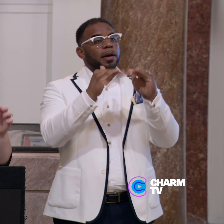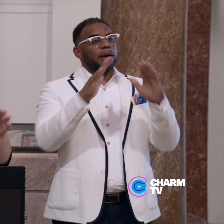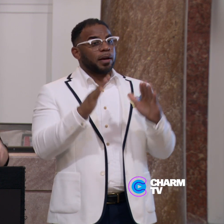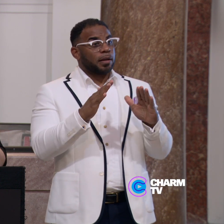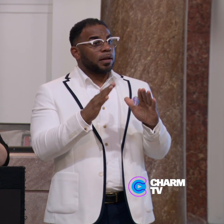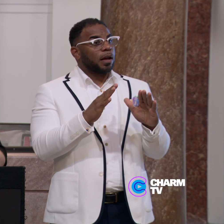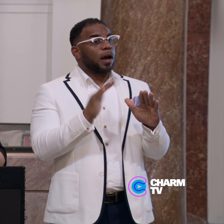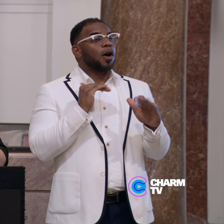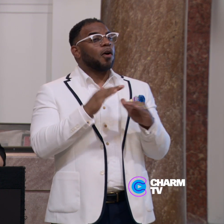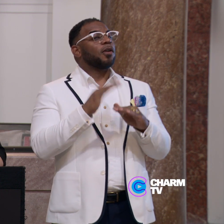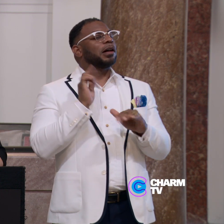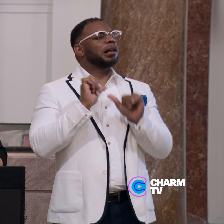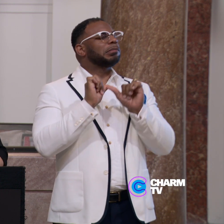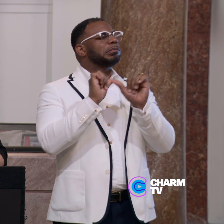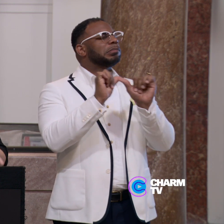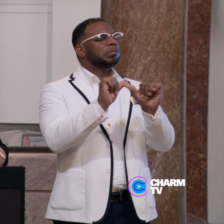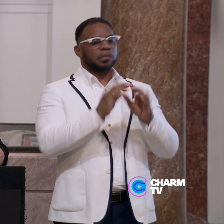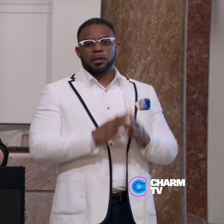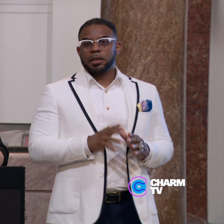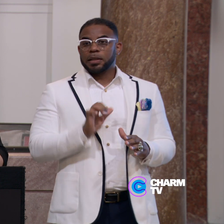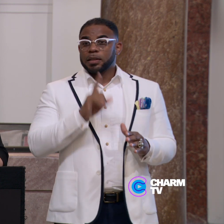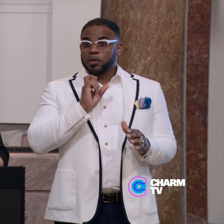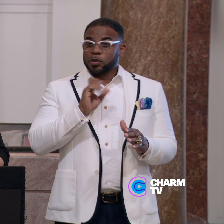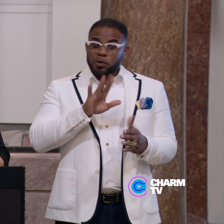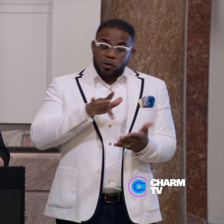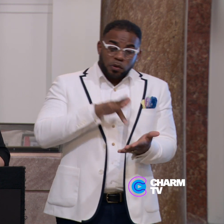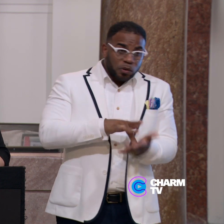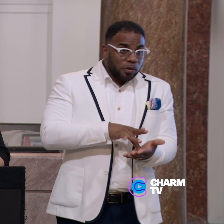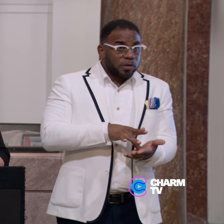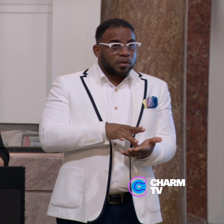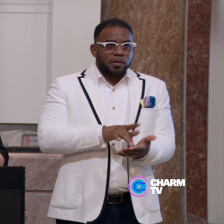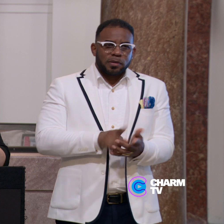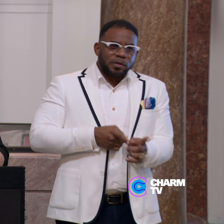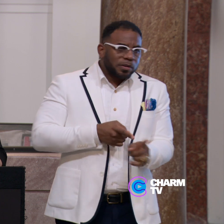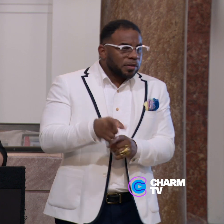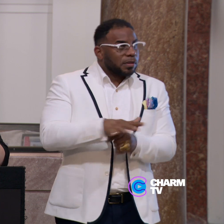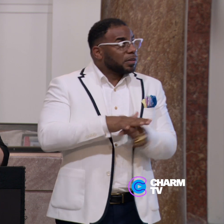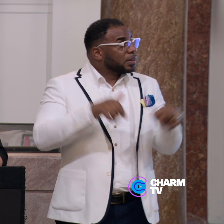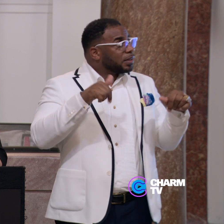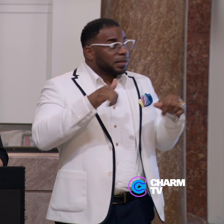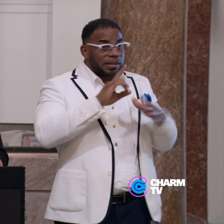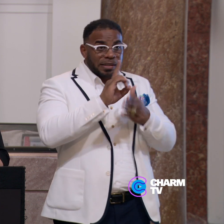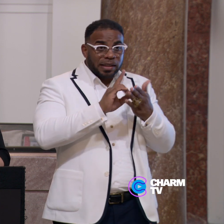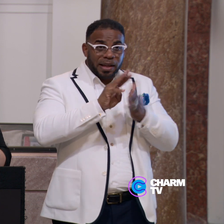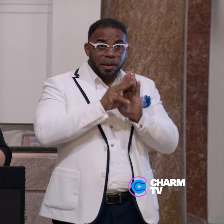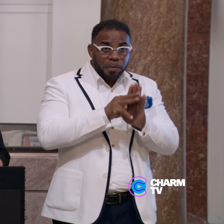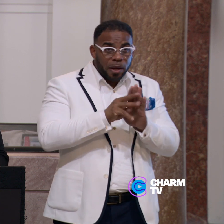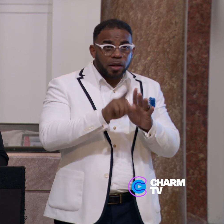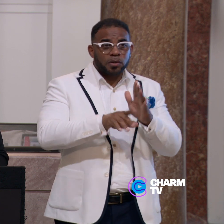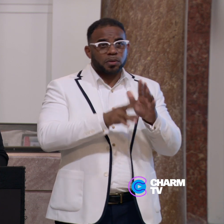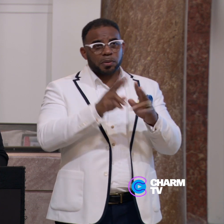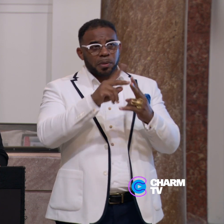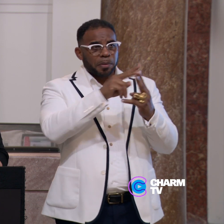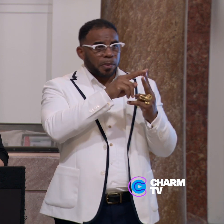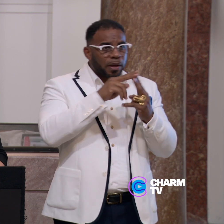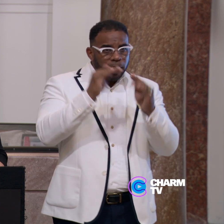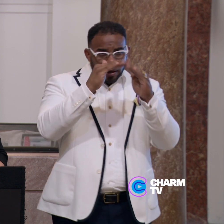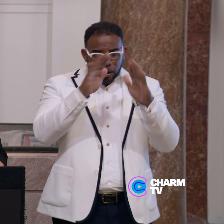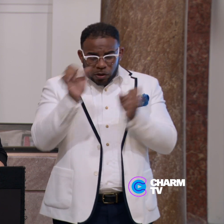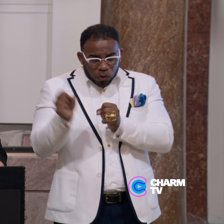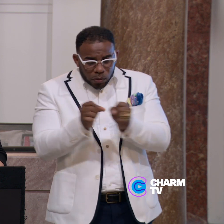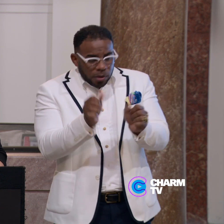housing over the long term. This was the sole jurisdiction that designed its model to pair housing